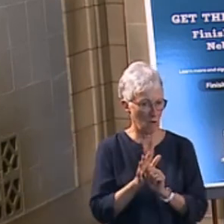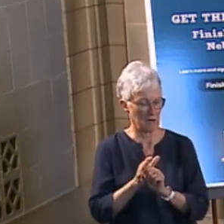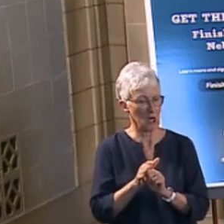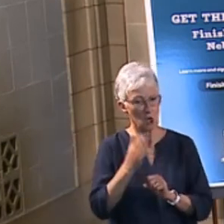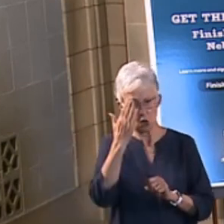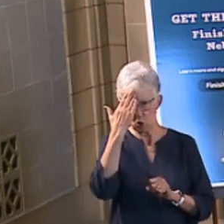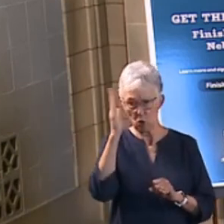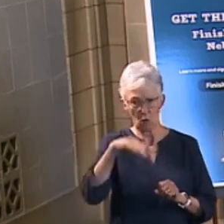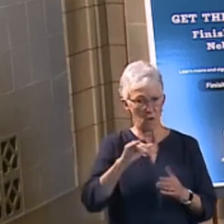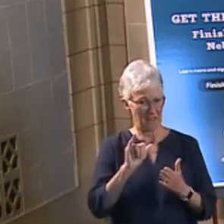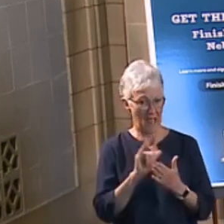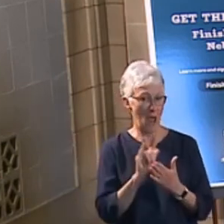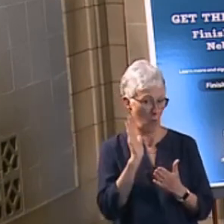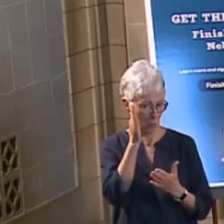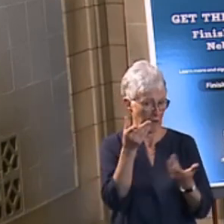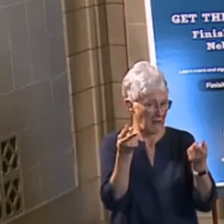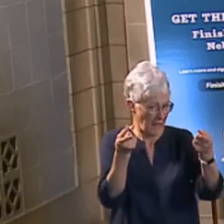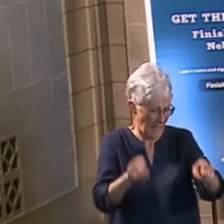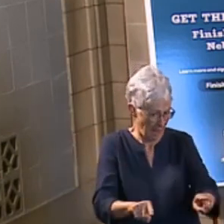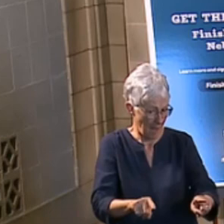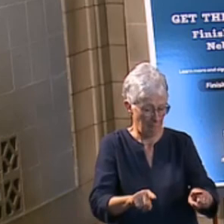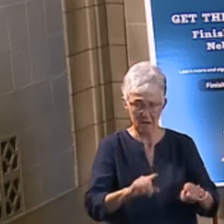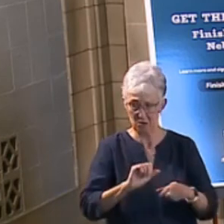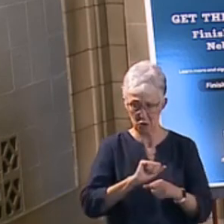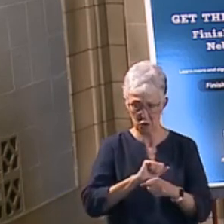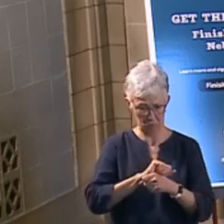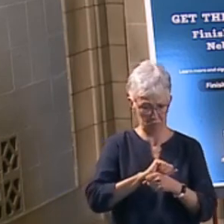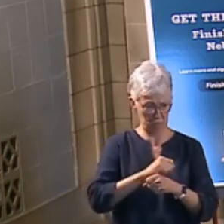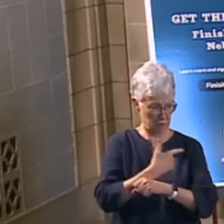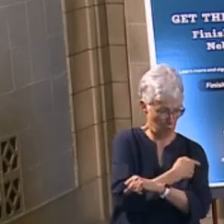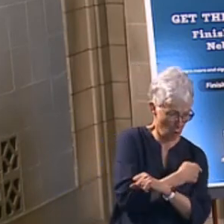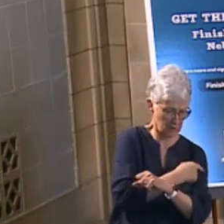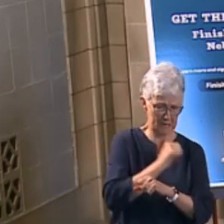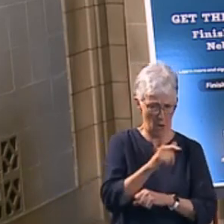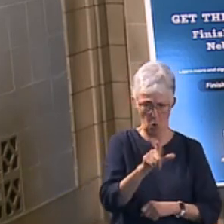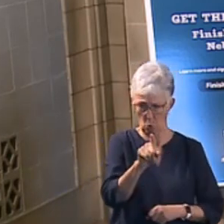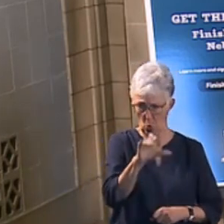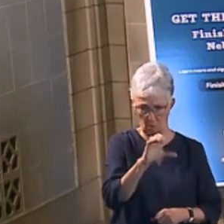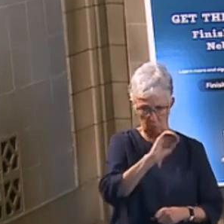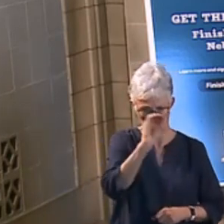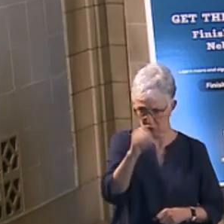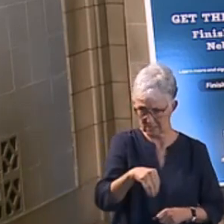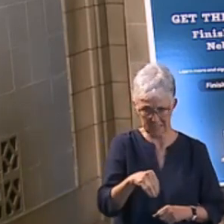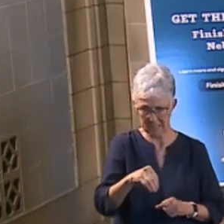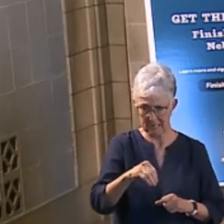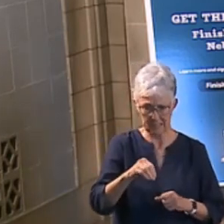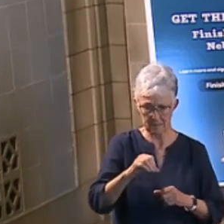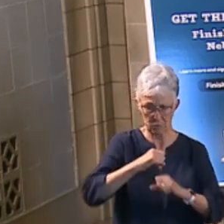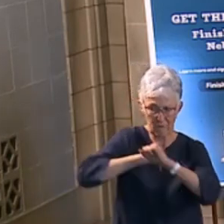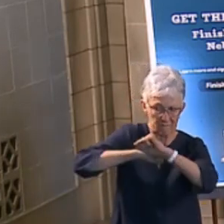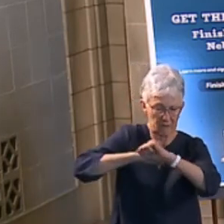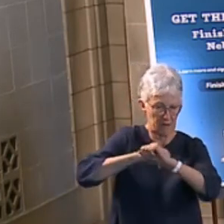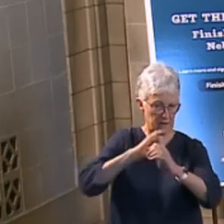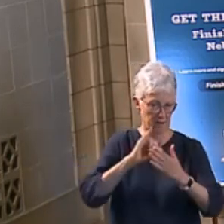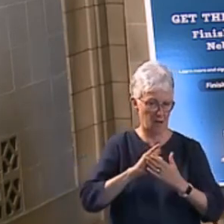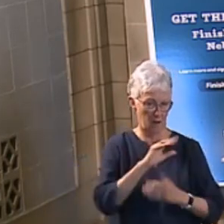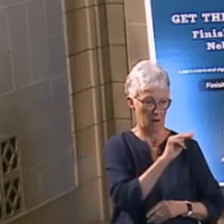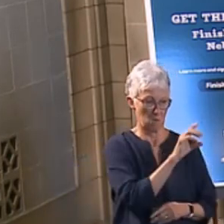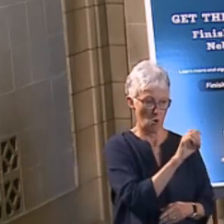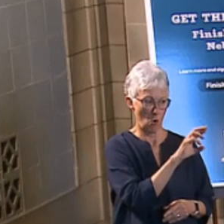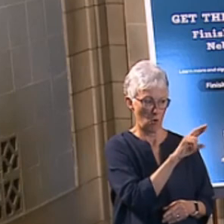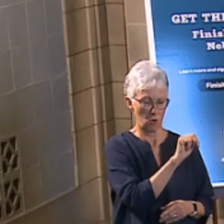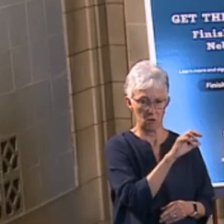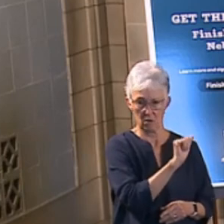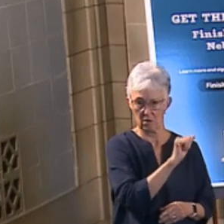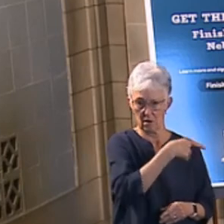against, you know, getting infected by the virus. Obviously, we've heard the numbers from Moderna and Pfizer being in the mid